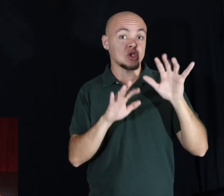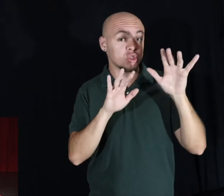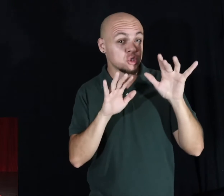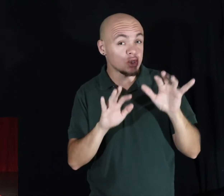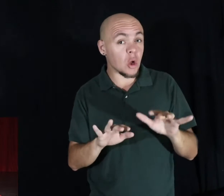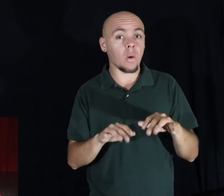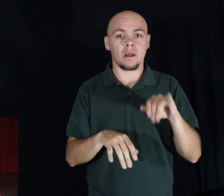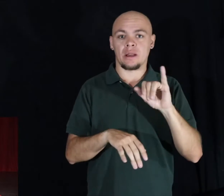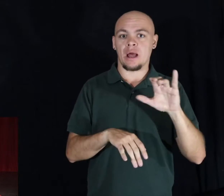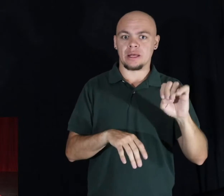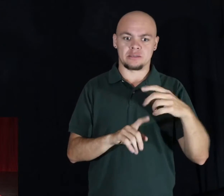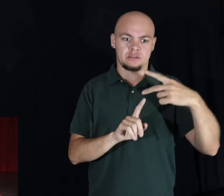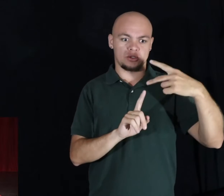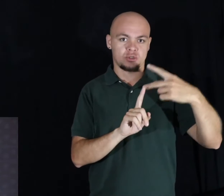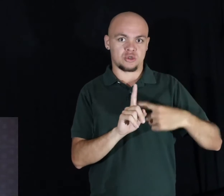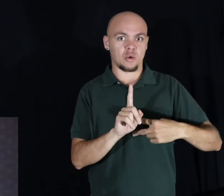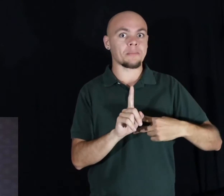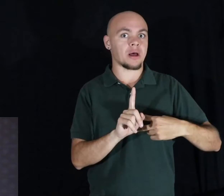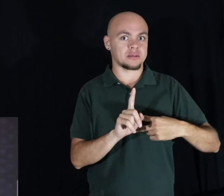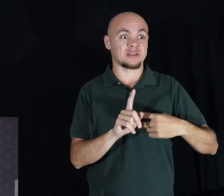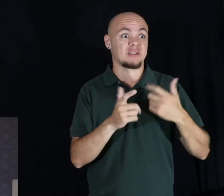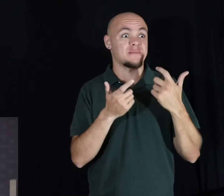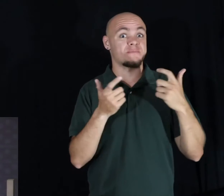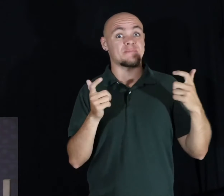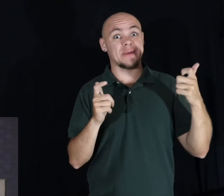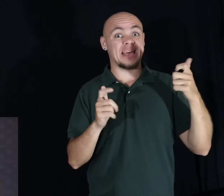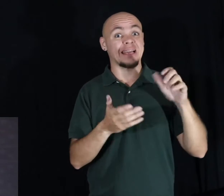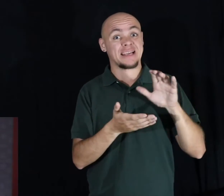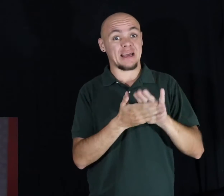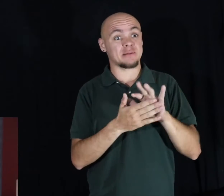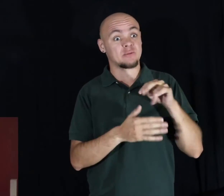months left of class, spread out over one of the largest campuses in the country.